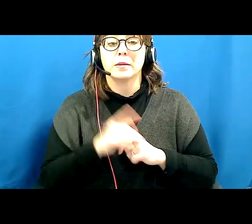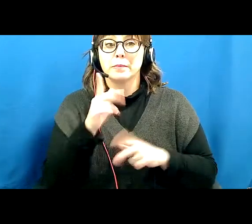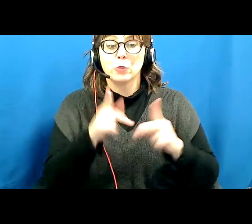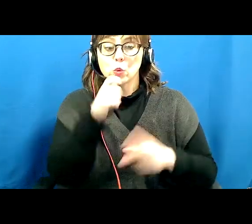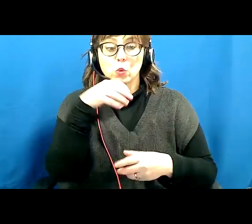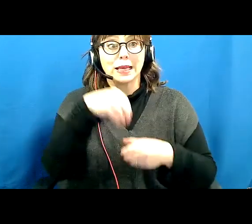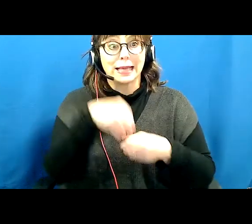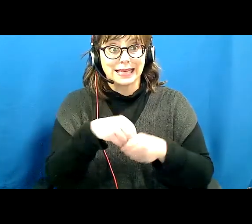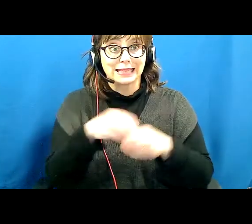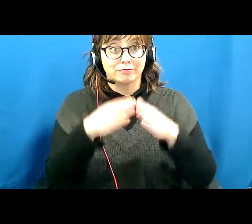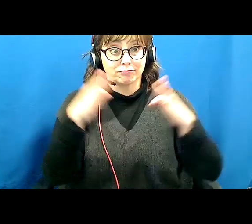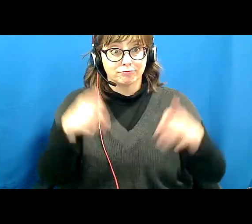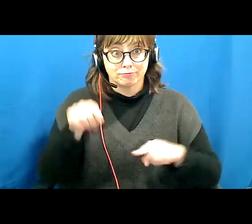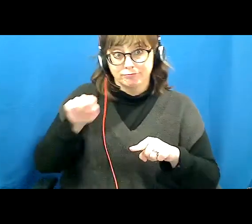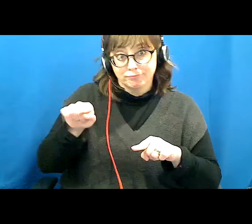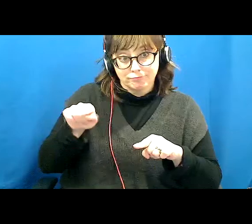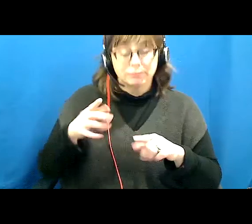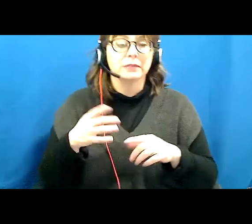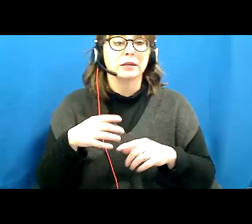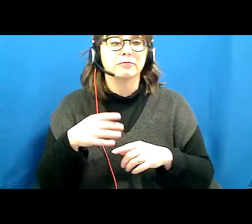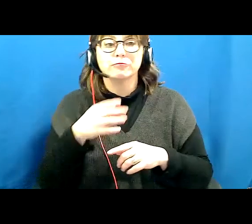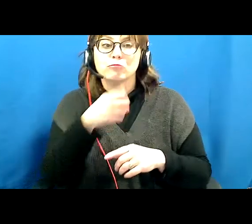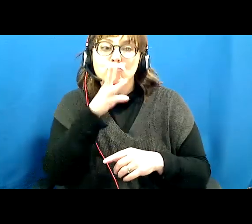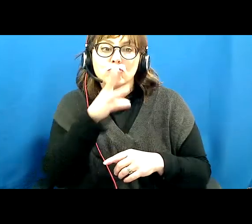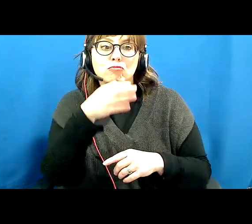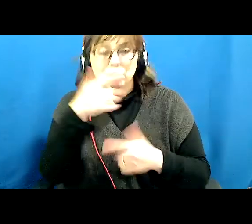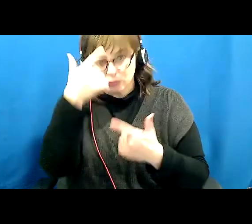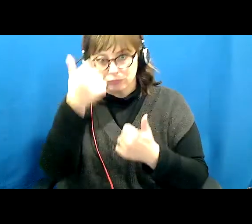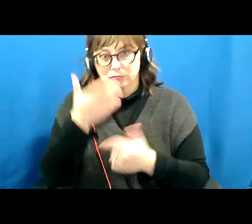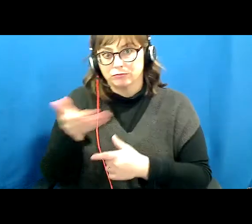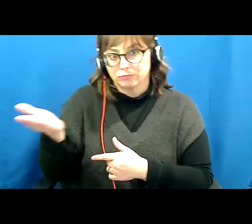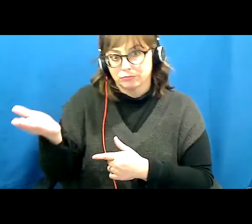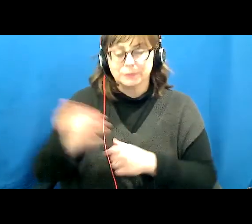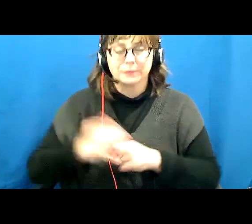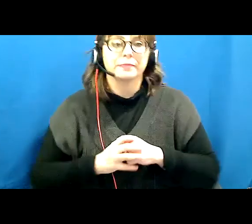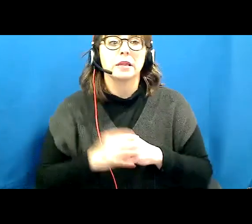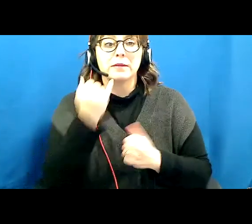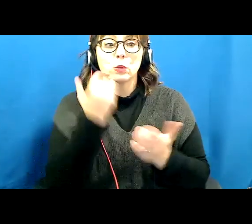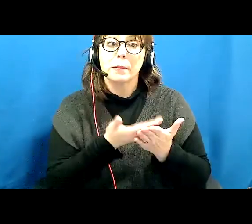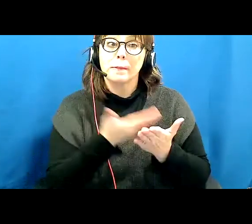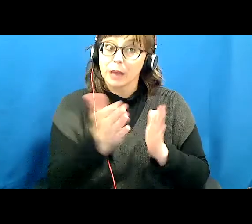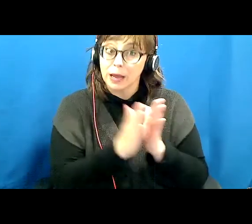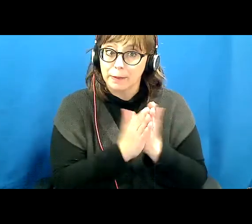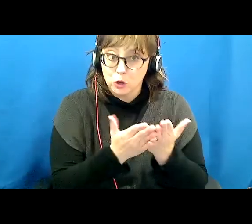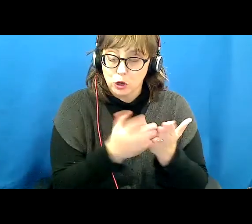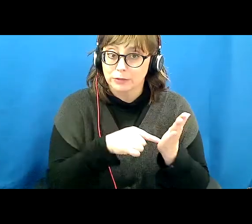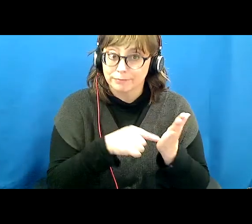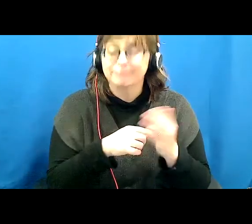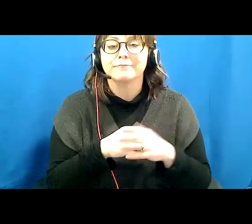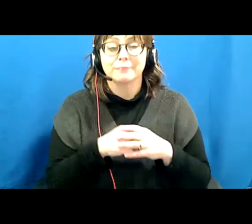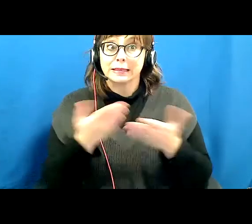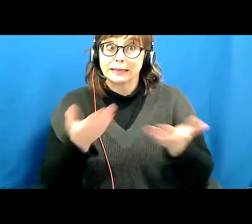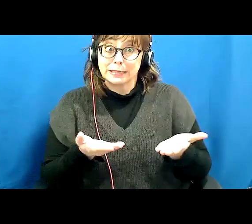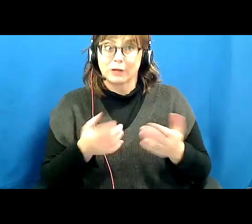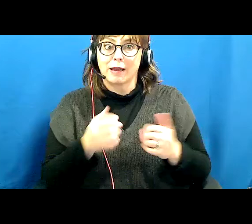refreshments on the side. Feel free to grab those at any time. If you would like to purchase a copy of the book, you can do so in person